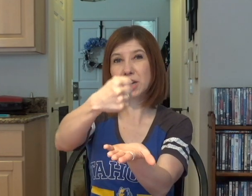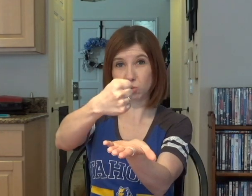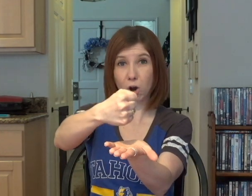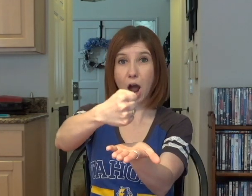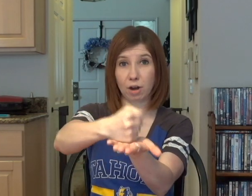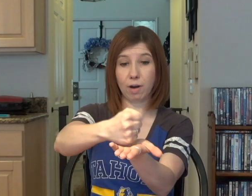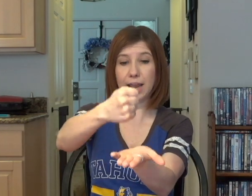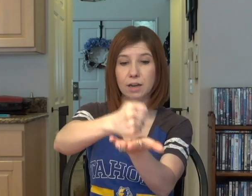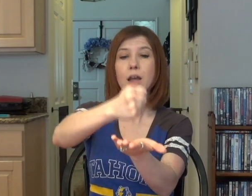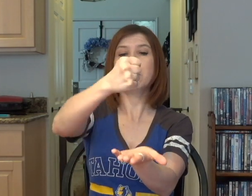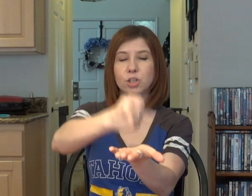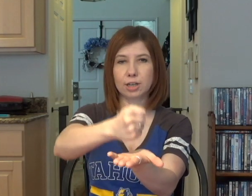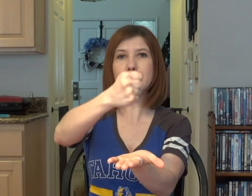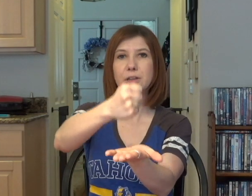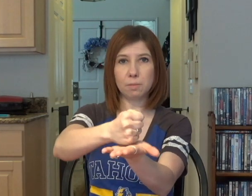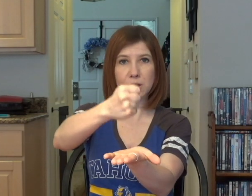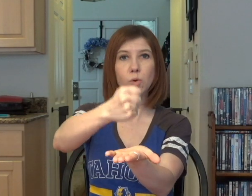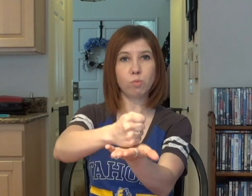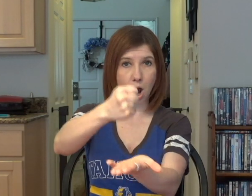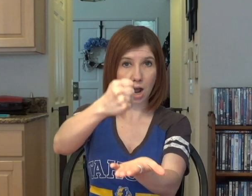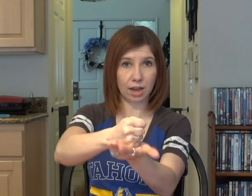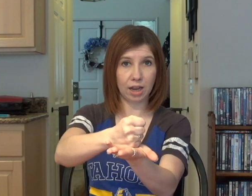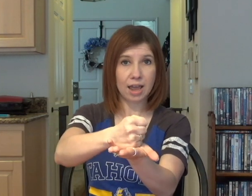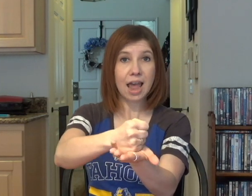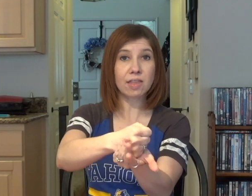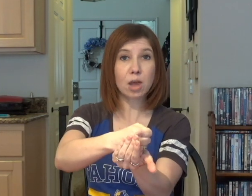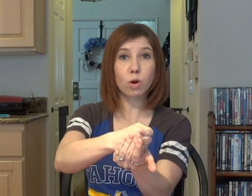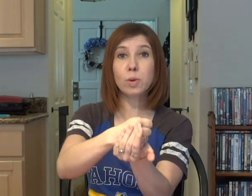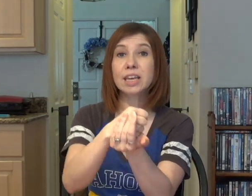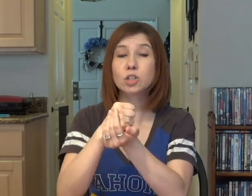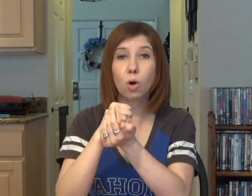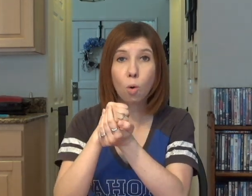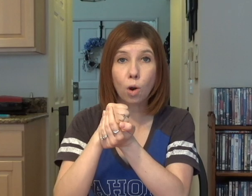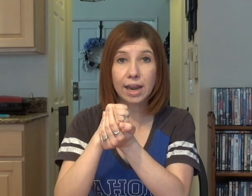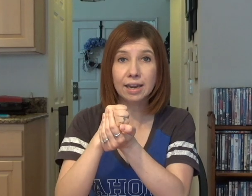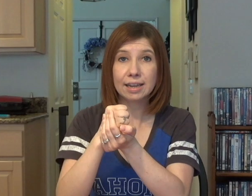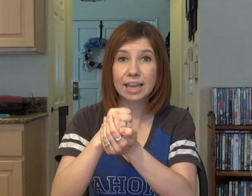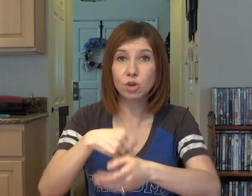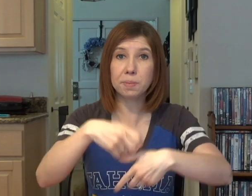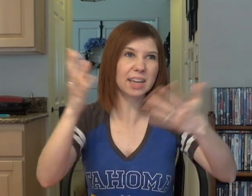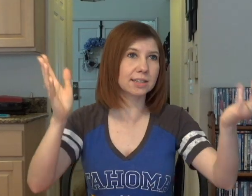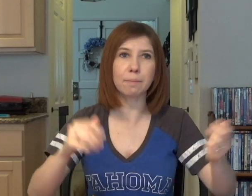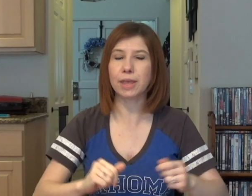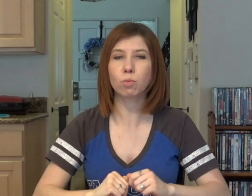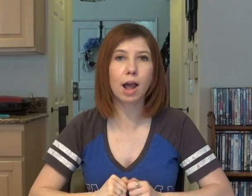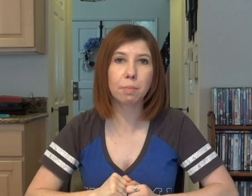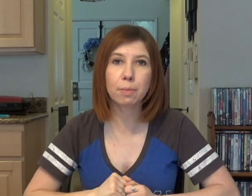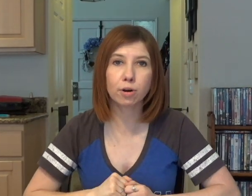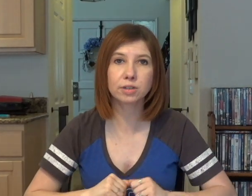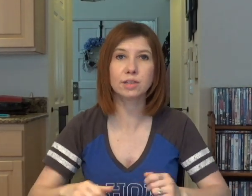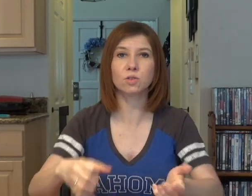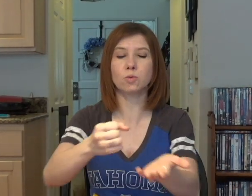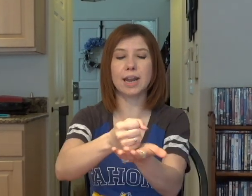picked rock, right? But you're keeping the beat with rock. And then when we get to hoy, can you pick something, rock, paper, or scissors? Ready?